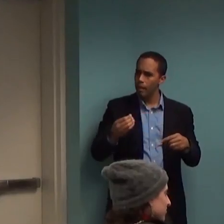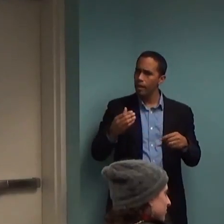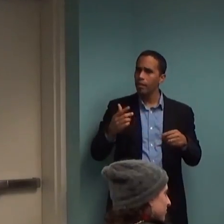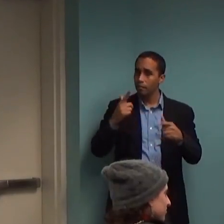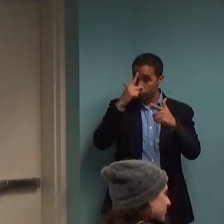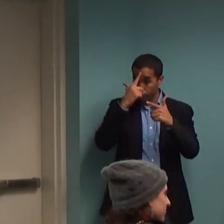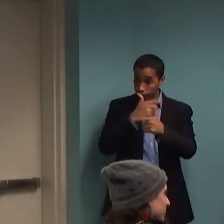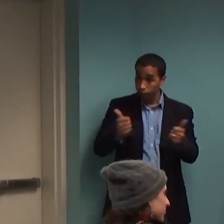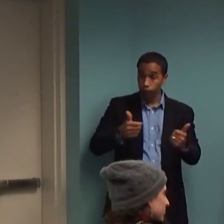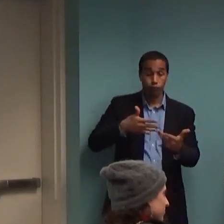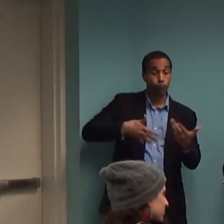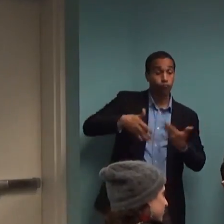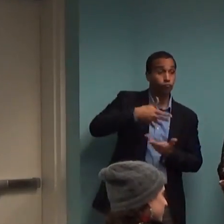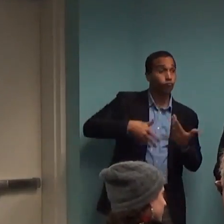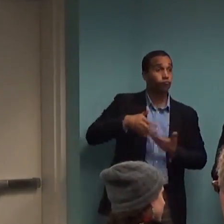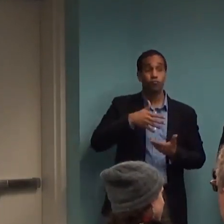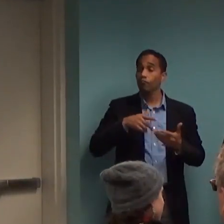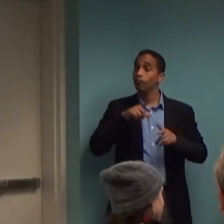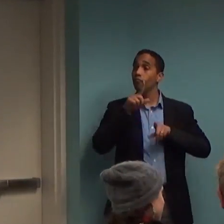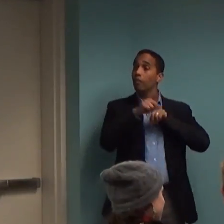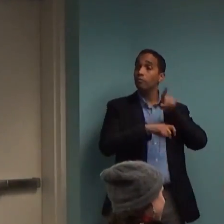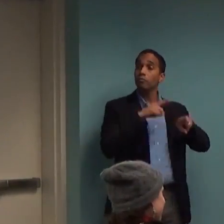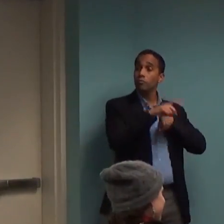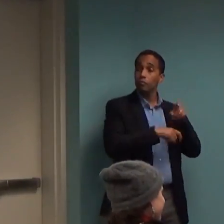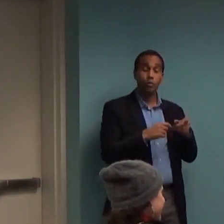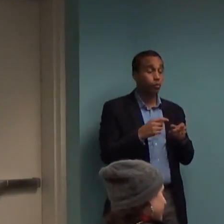questions if he's okay with that. Yeah. Some housekeeping. Thank you.